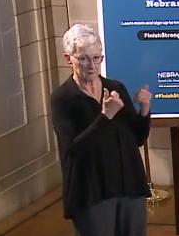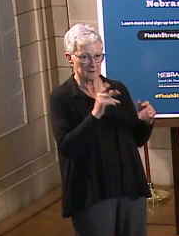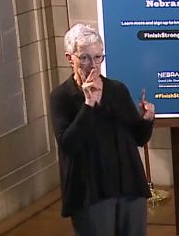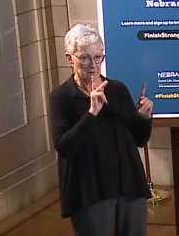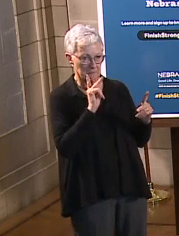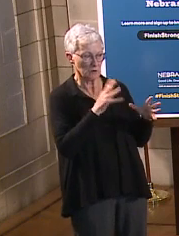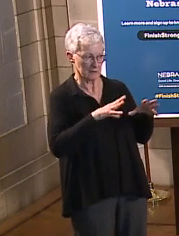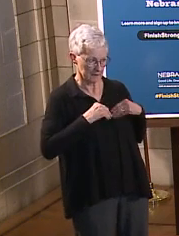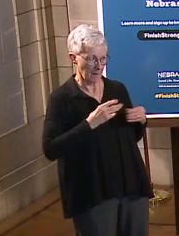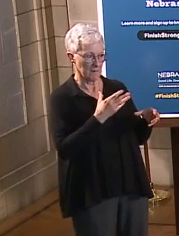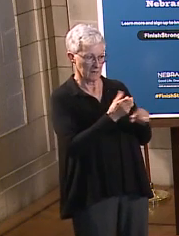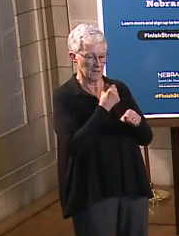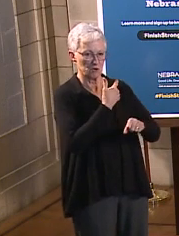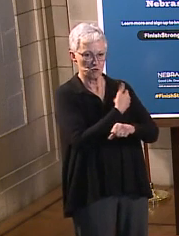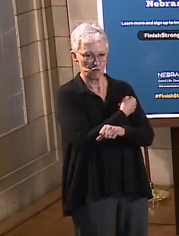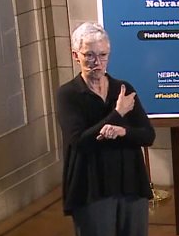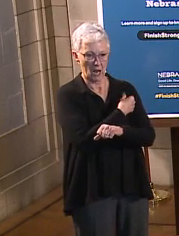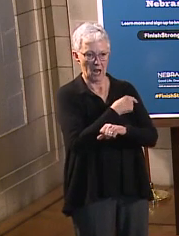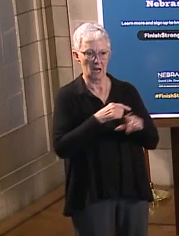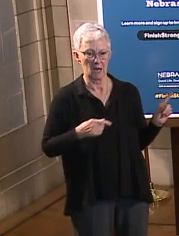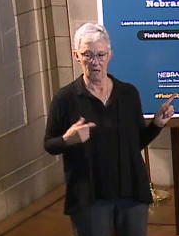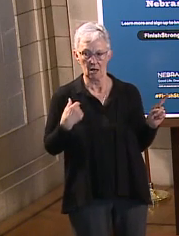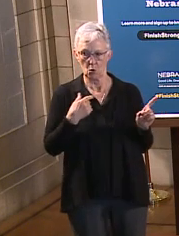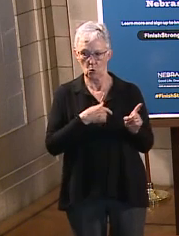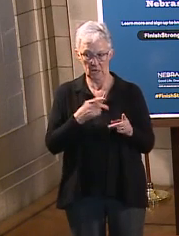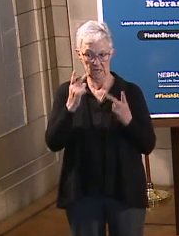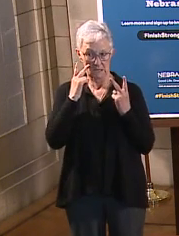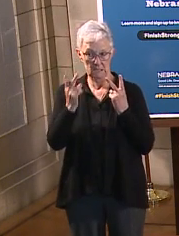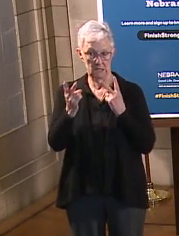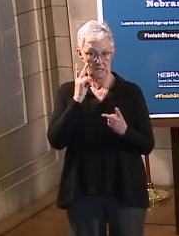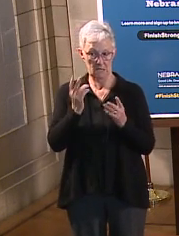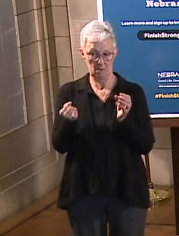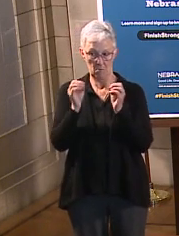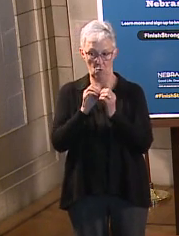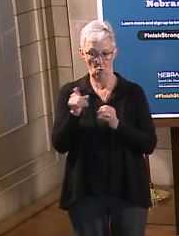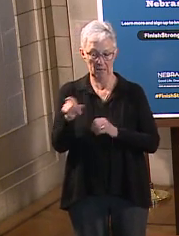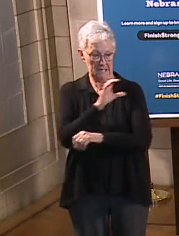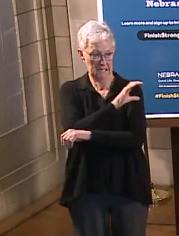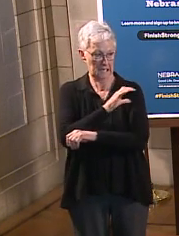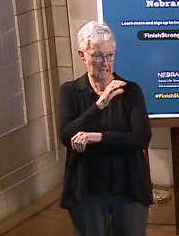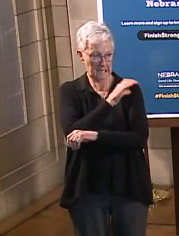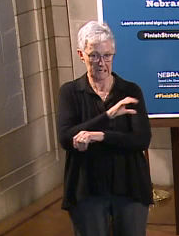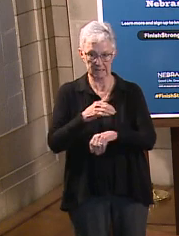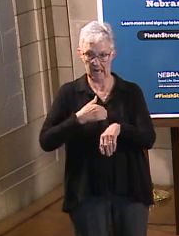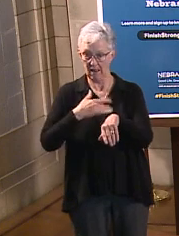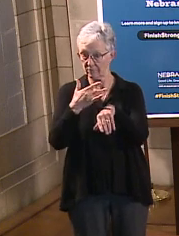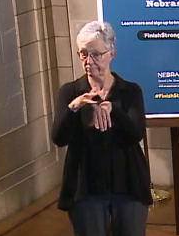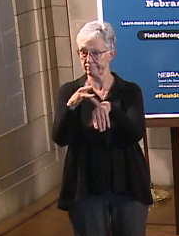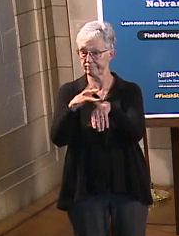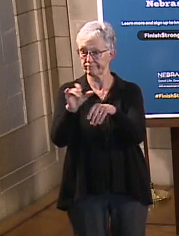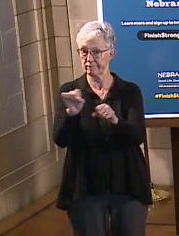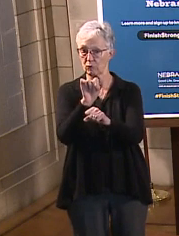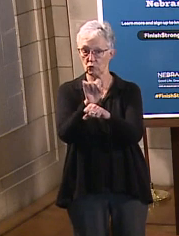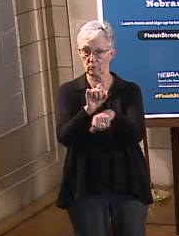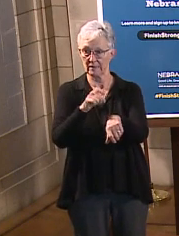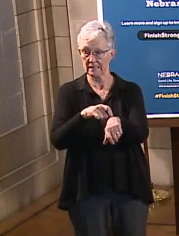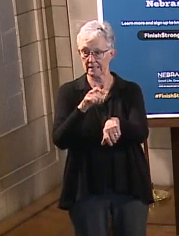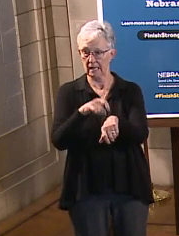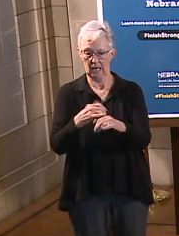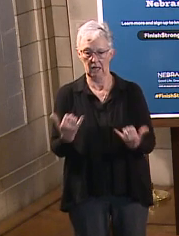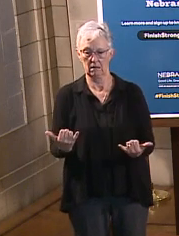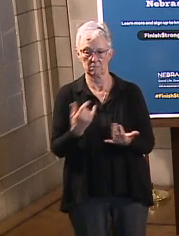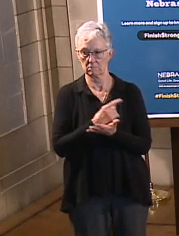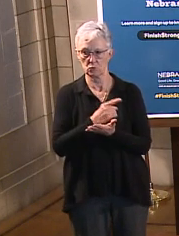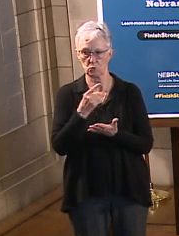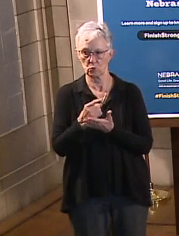we're seeing is that we're seeing more of the scheduled clinics have openings. I think this week may be a little bit different with regard to, for example, the